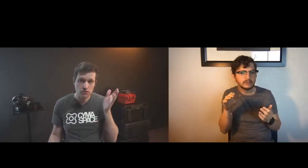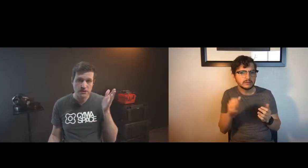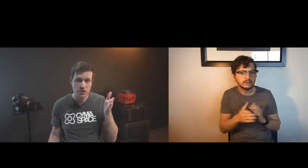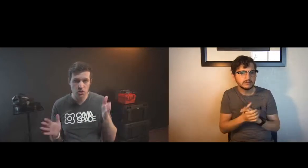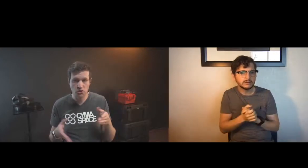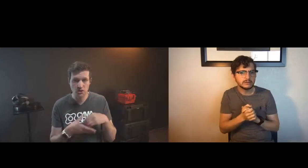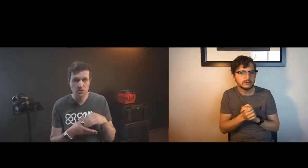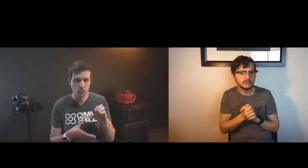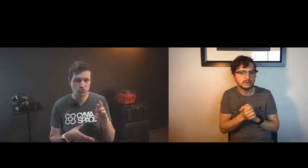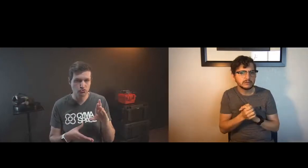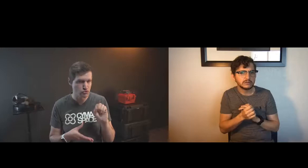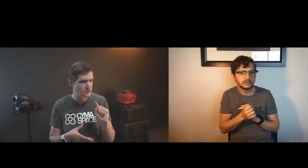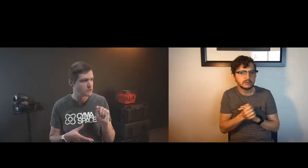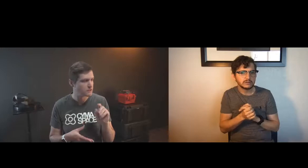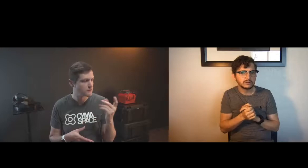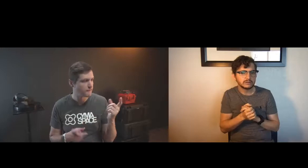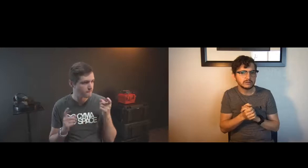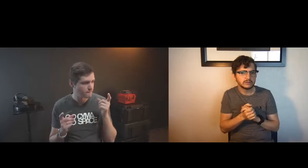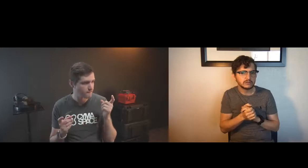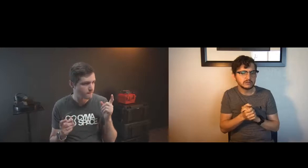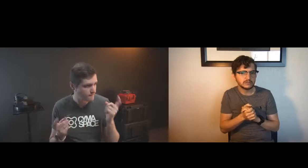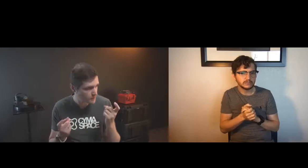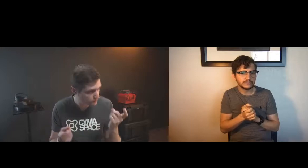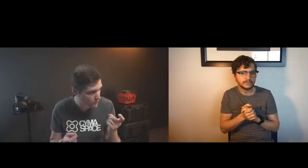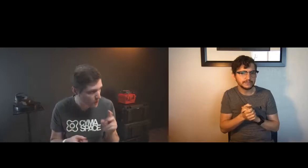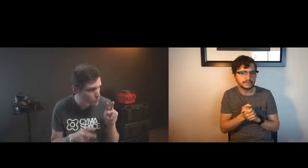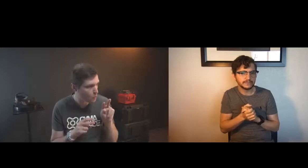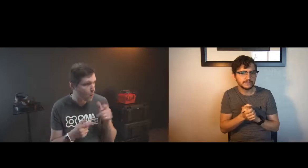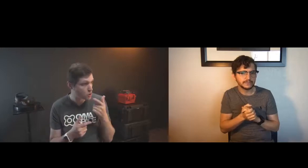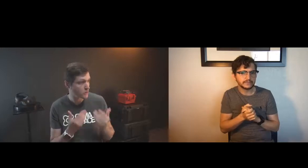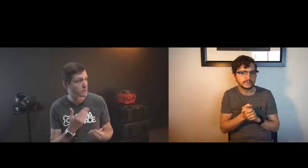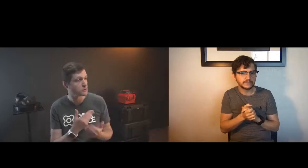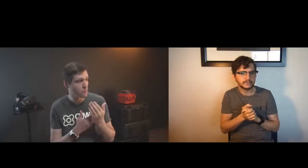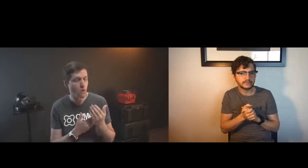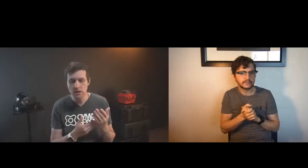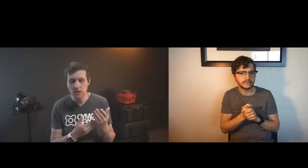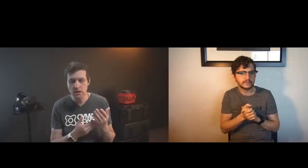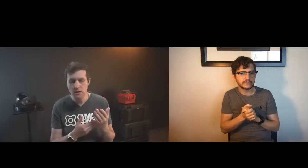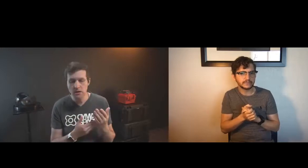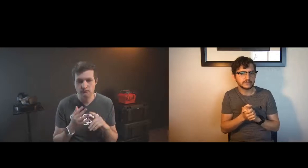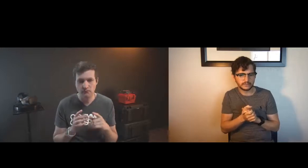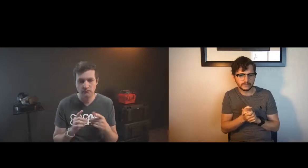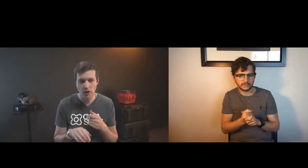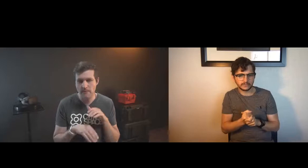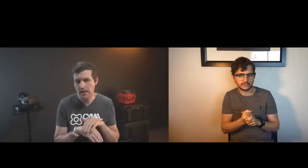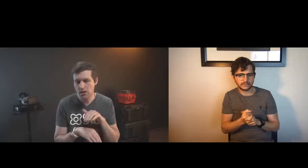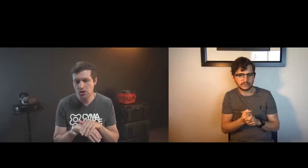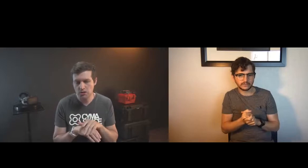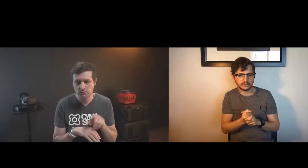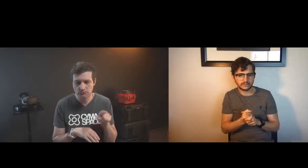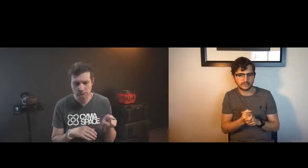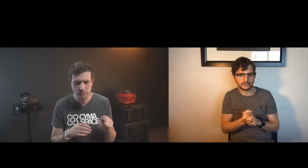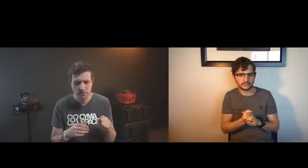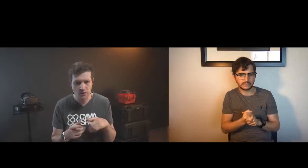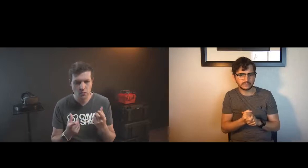yeah i know there's another presenter during this crest the crest fest i was watching one of the